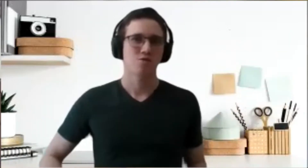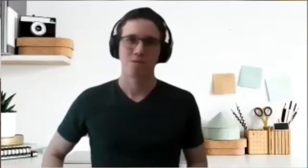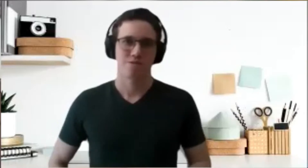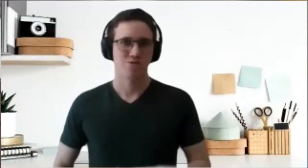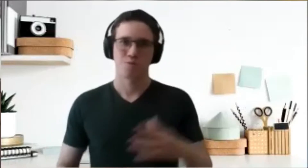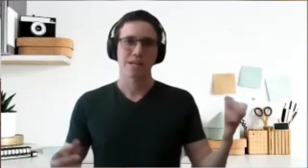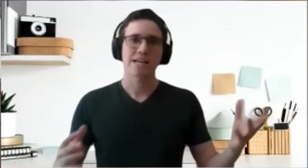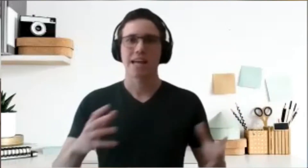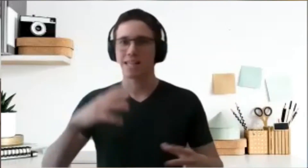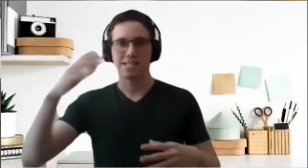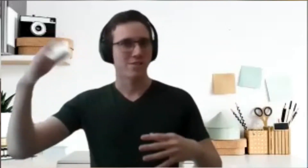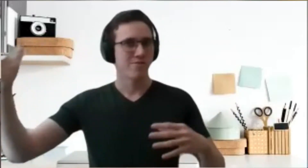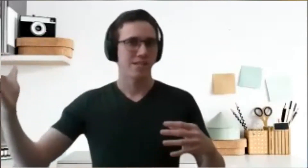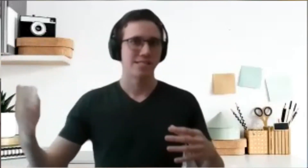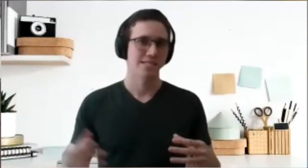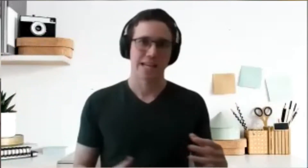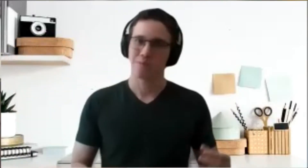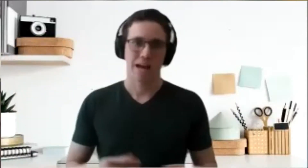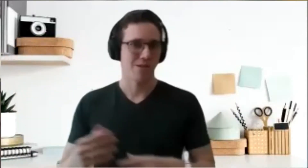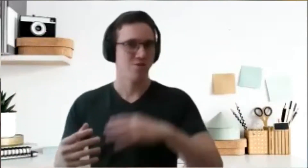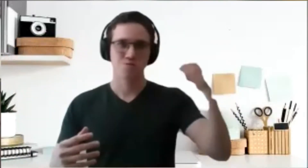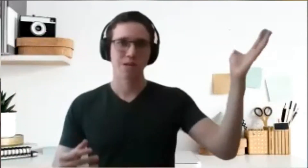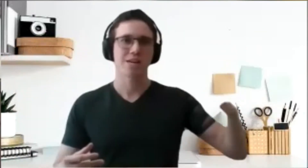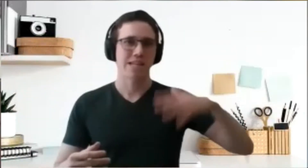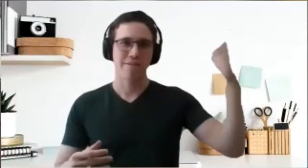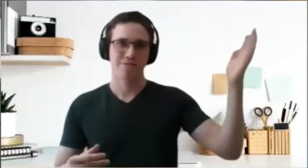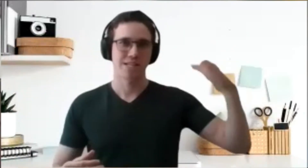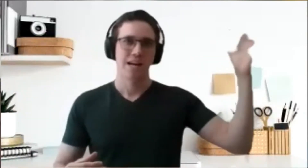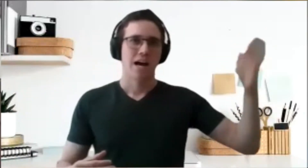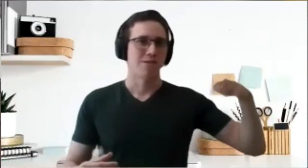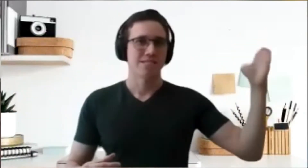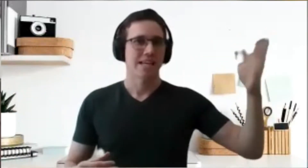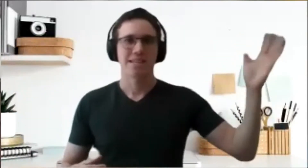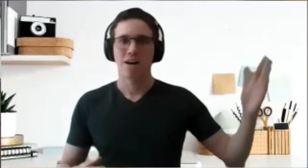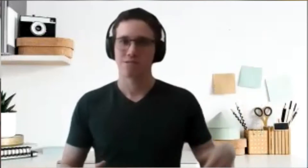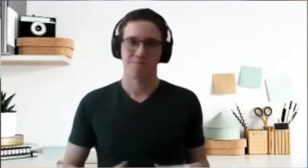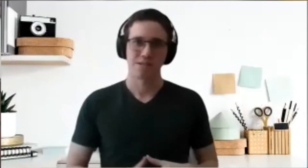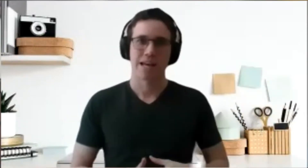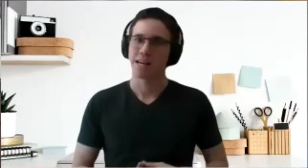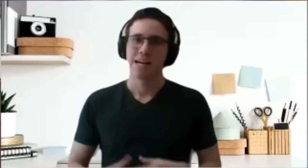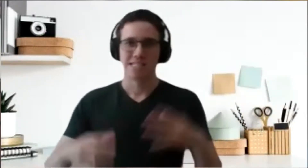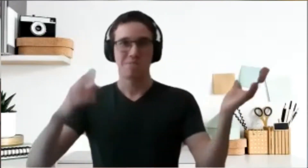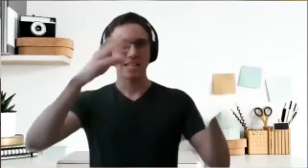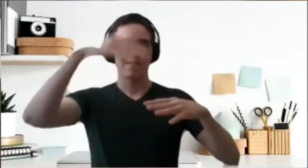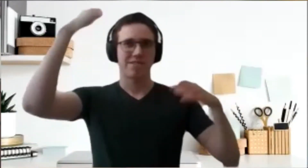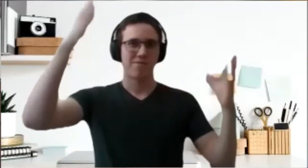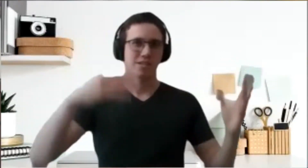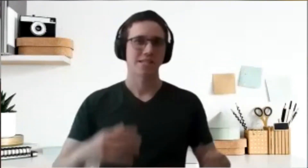ago I was working and attending Vusty at the same time and I was working on average around 10 hours per day, some days even 14